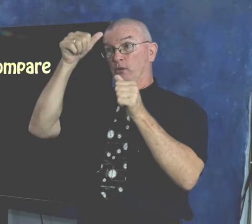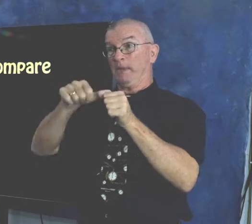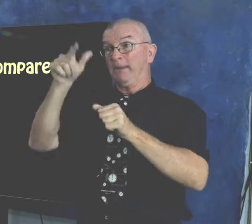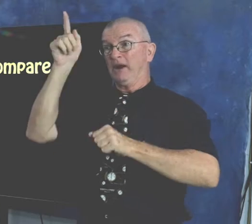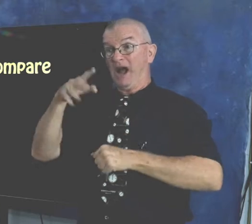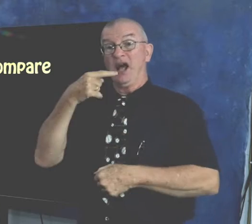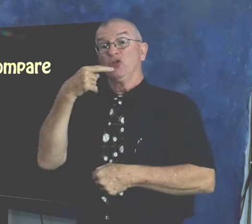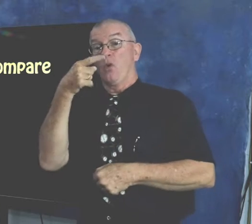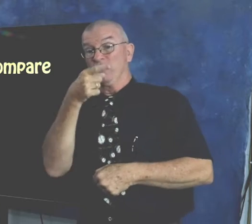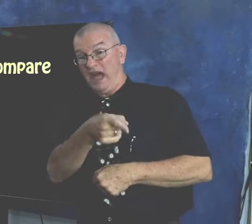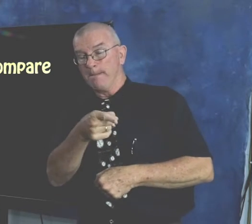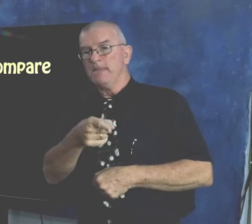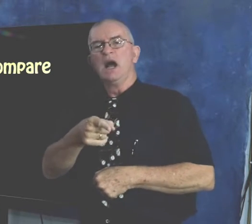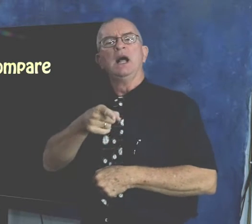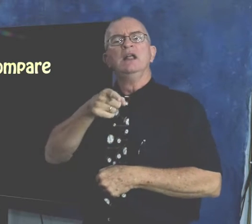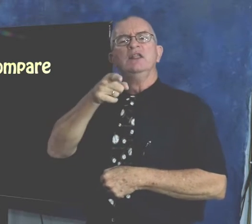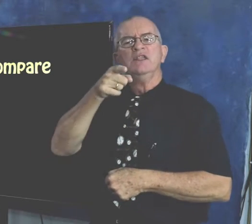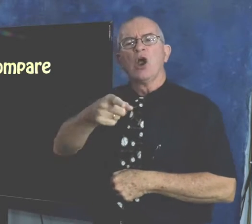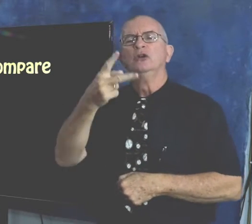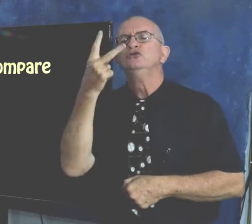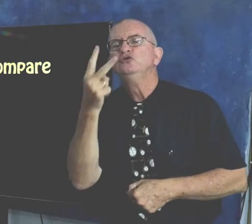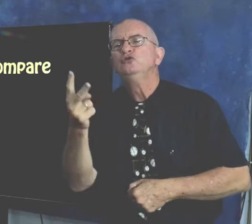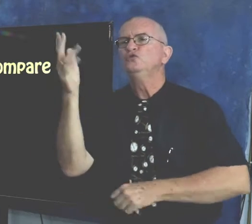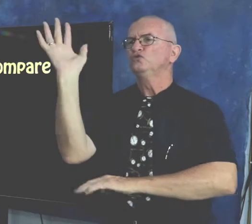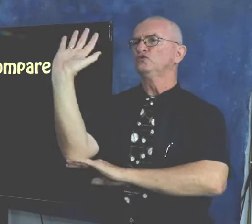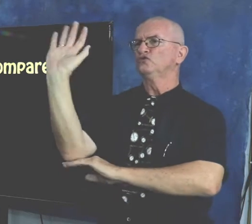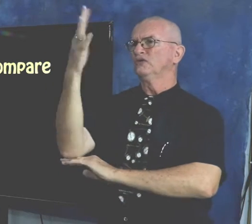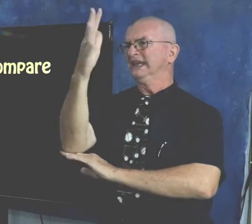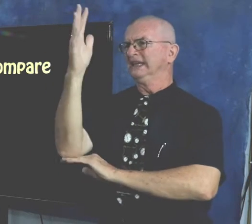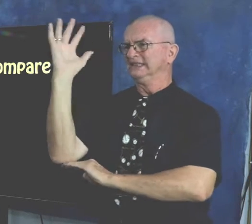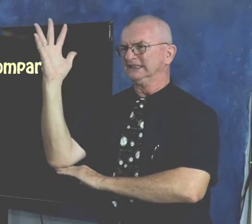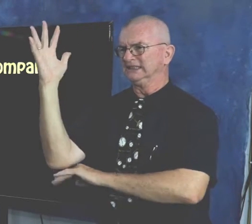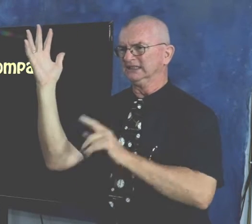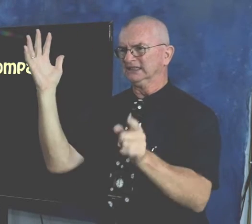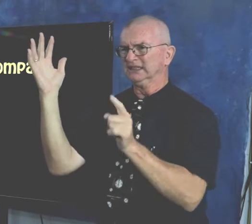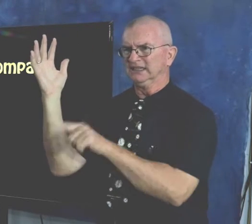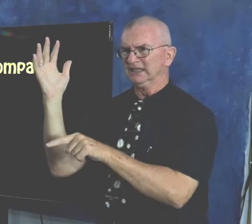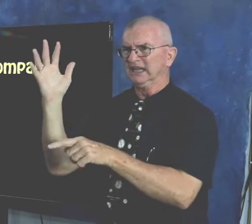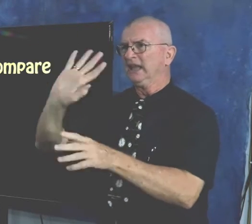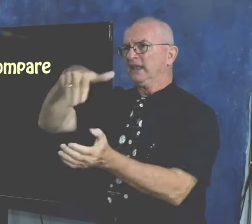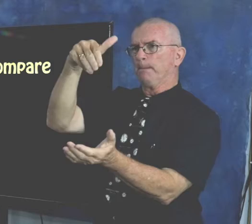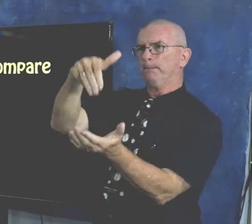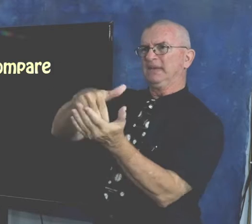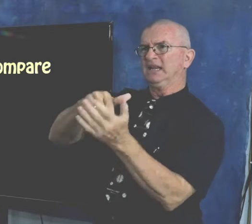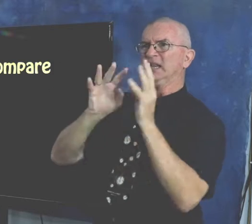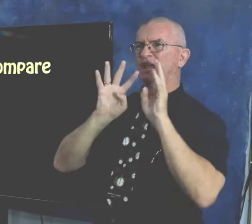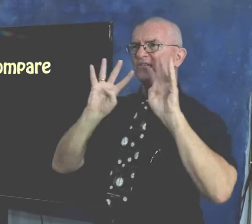Remember, God told them, he showed them two trees in the middle of the garden.